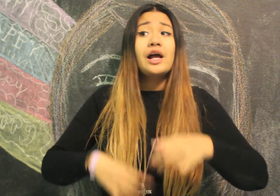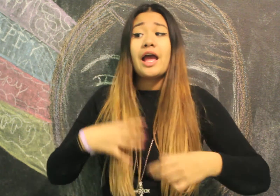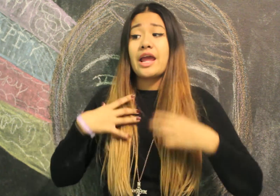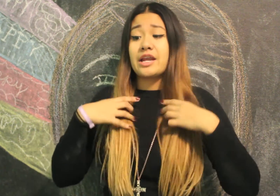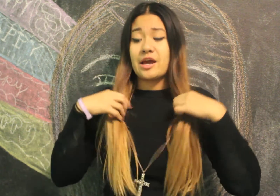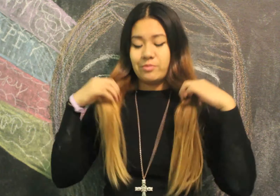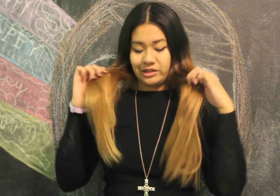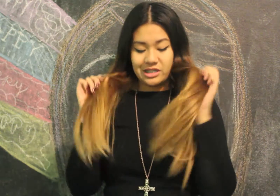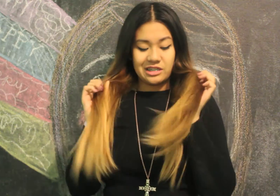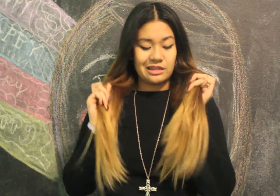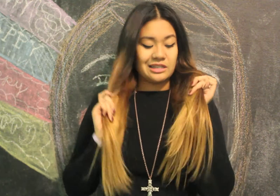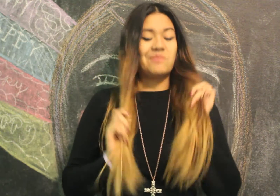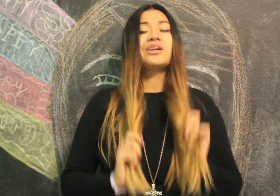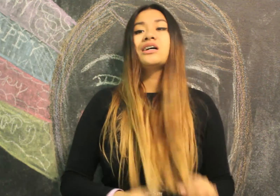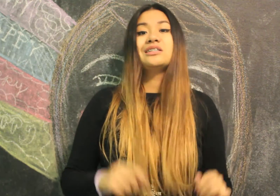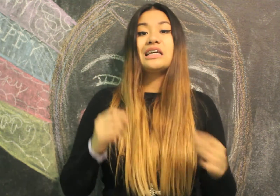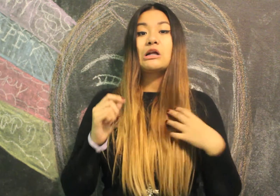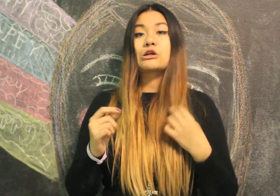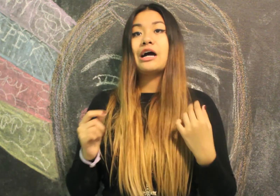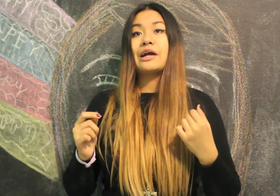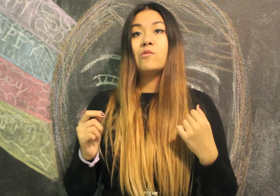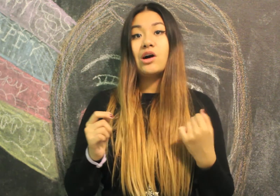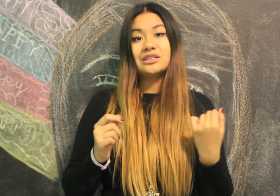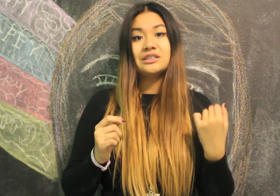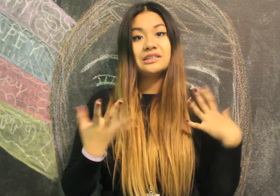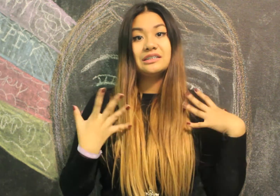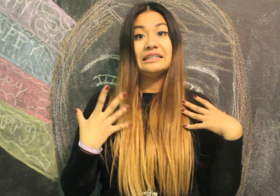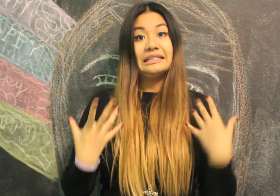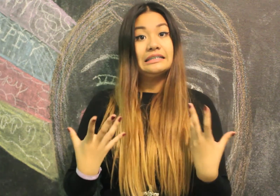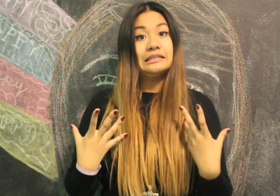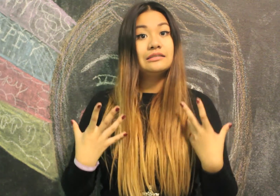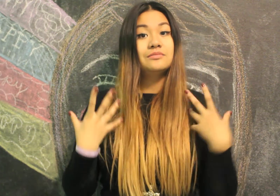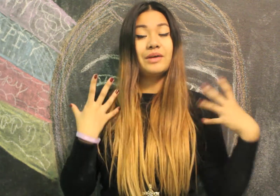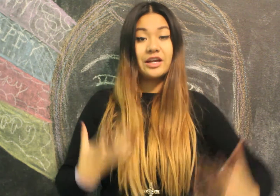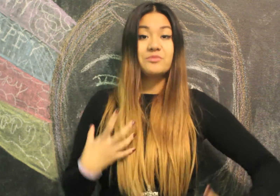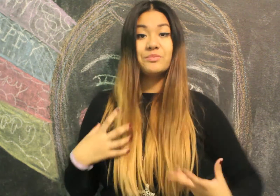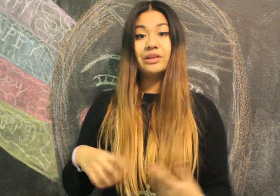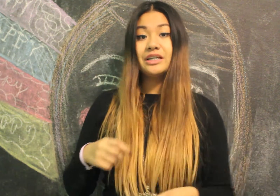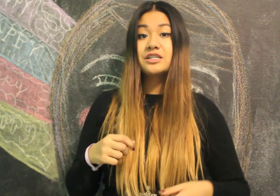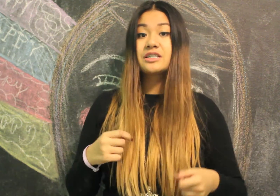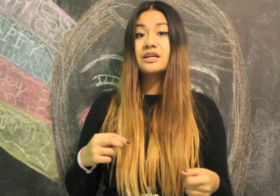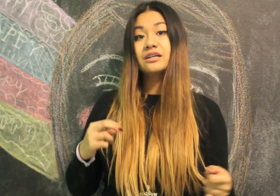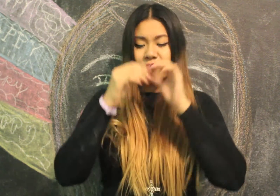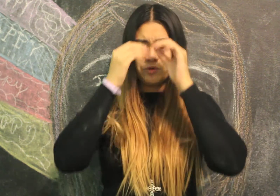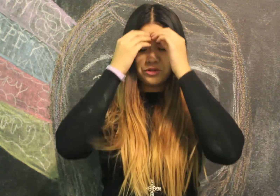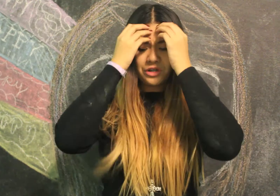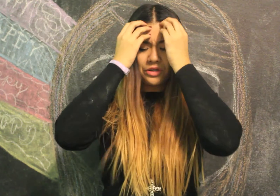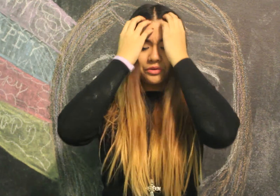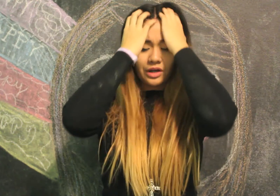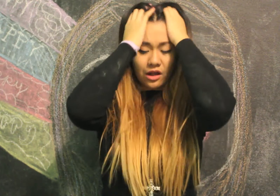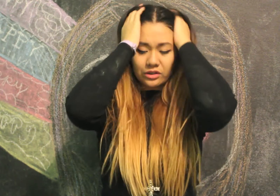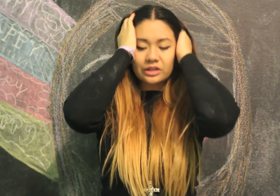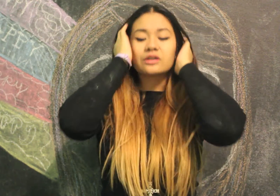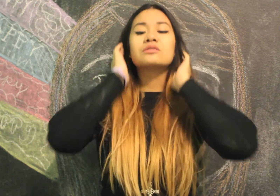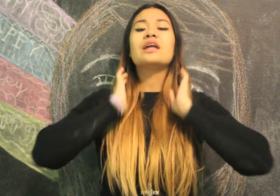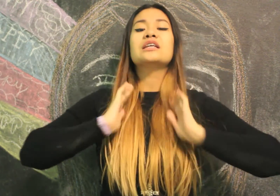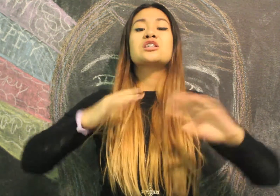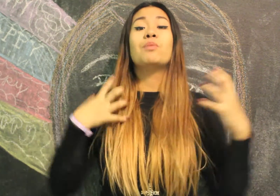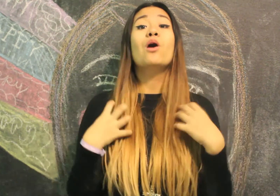And I bleached it this time because the color I want Needs my hair to be bleached and we'll show you the color that it's supposed